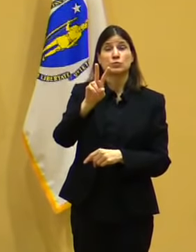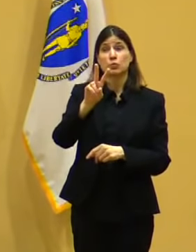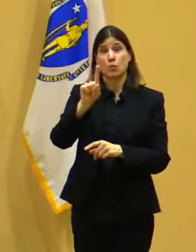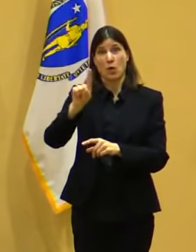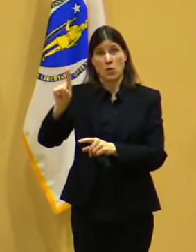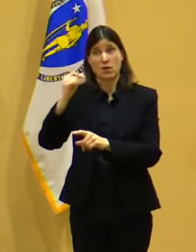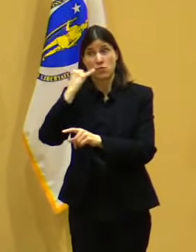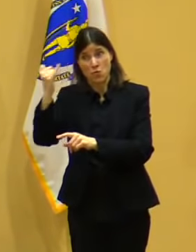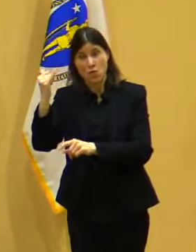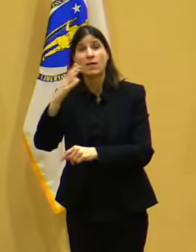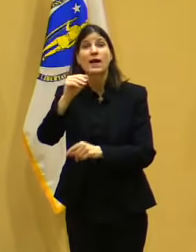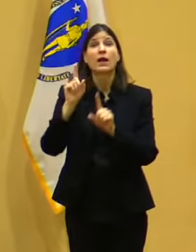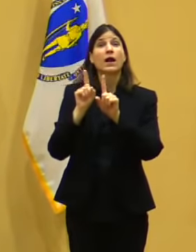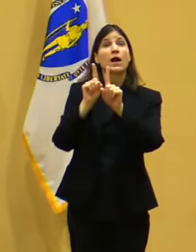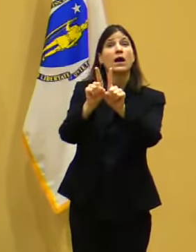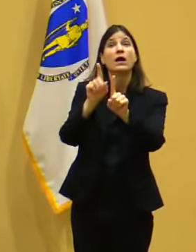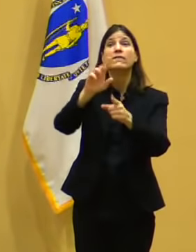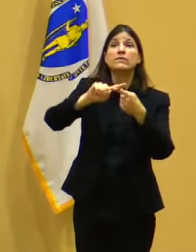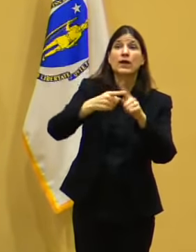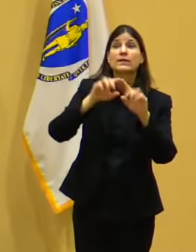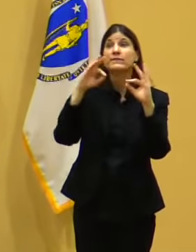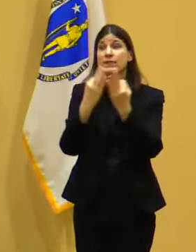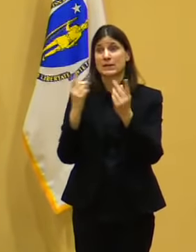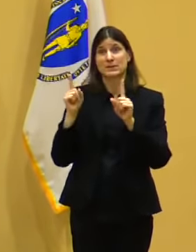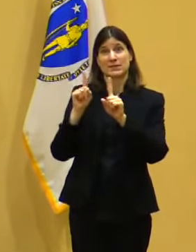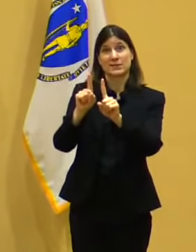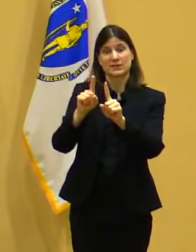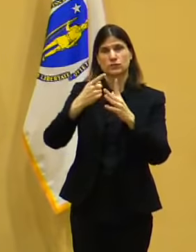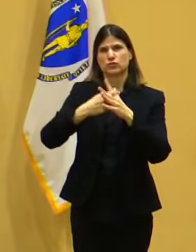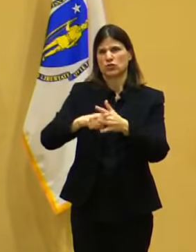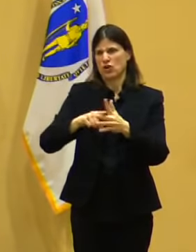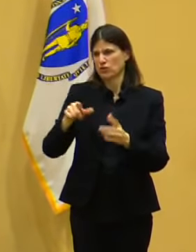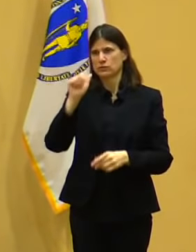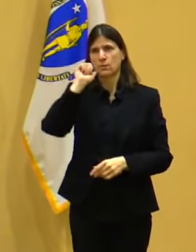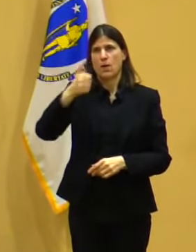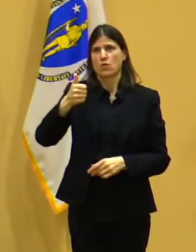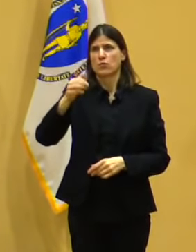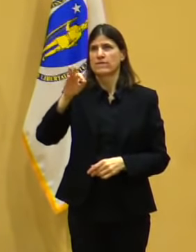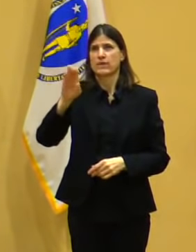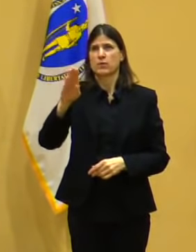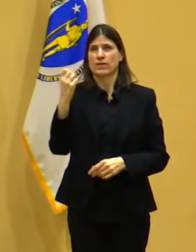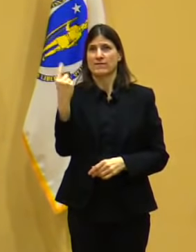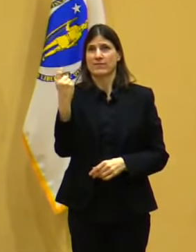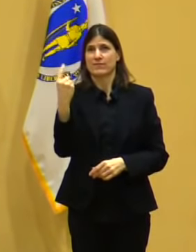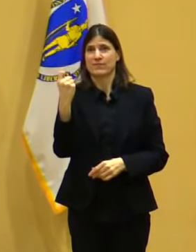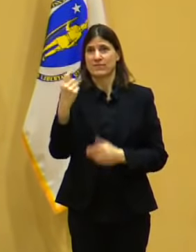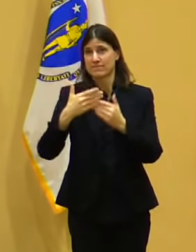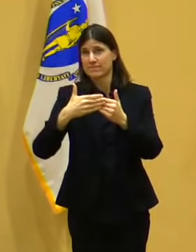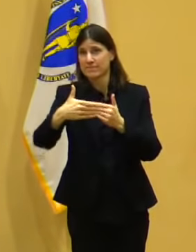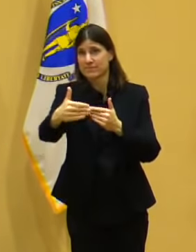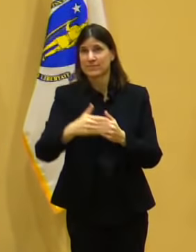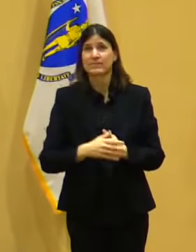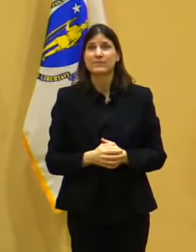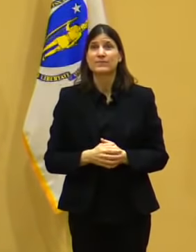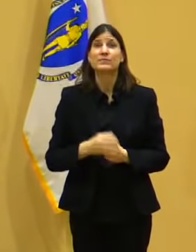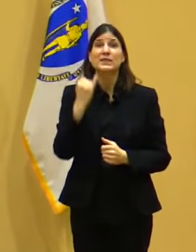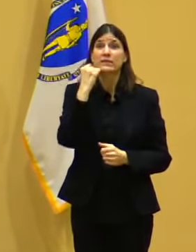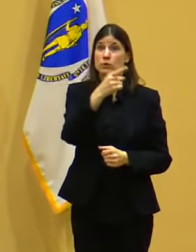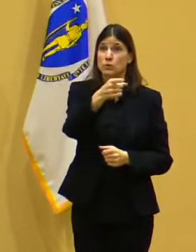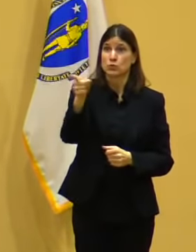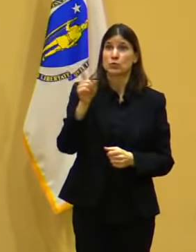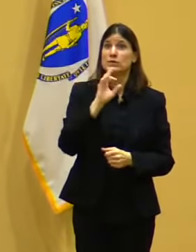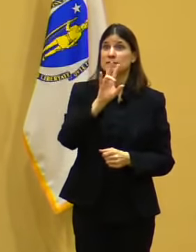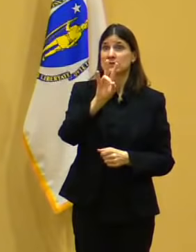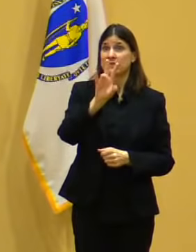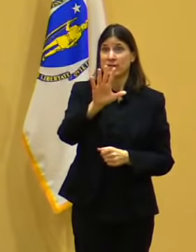for their second vaccination and has not yet received their first, the caregiver may receive a first dose while the 75-year-old